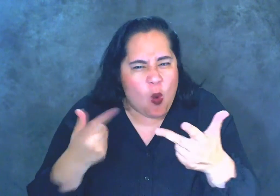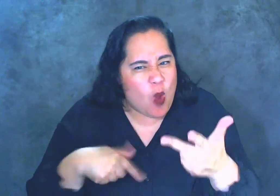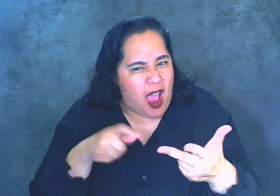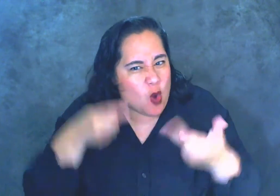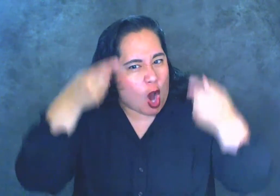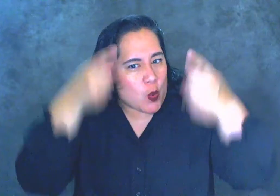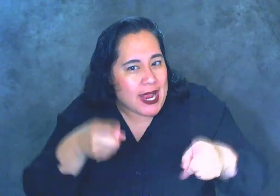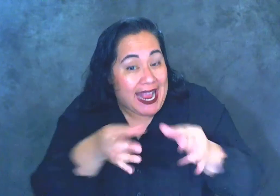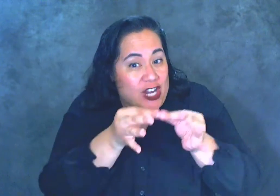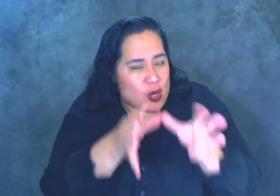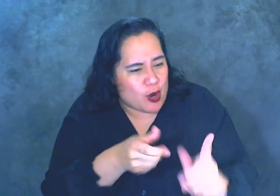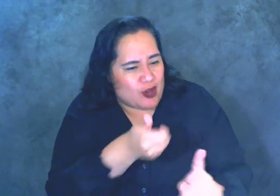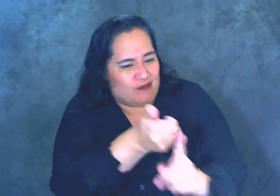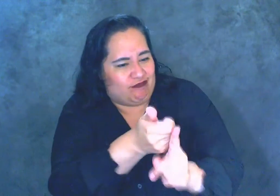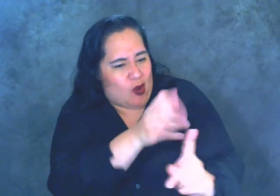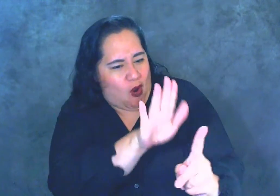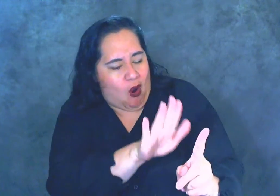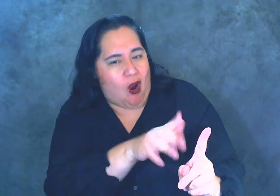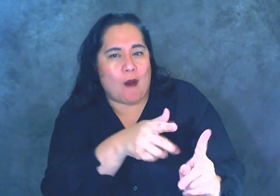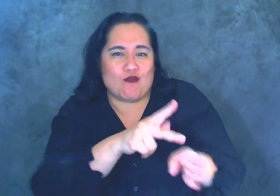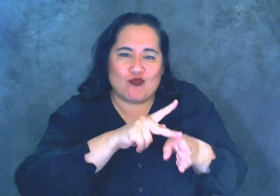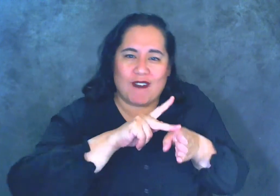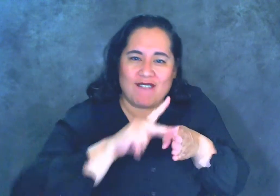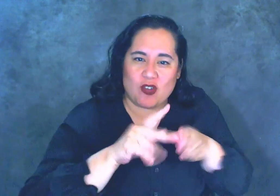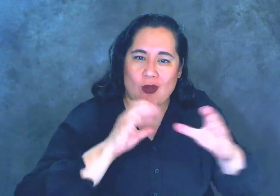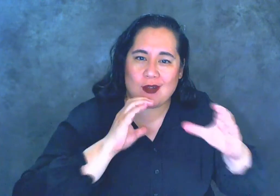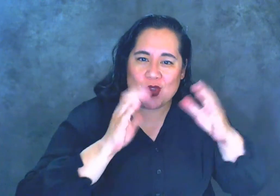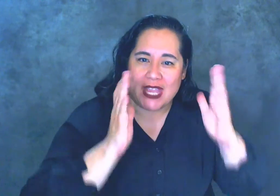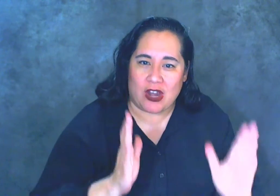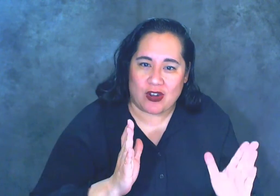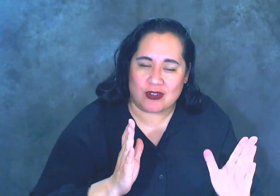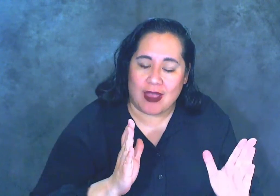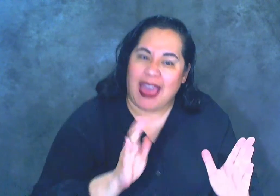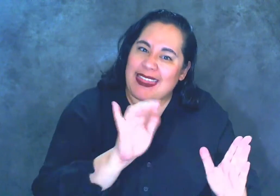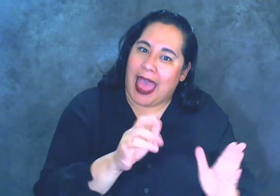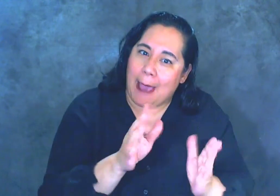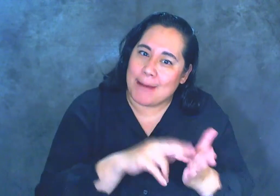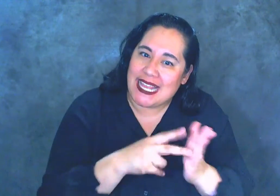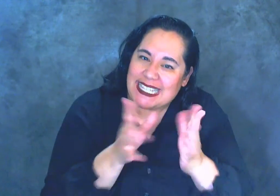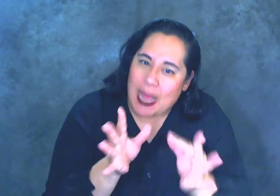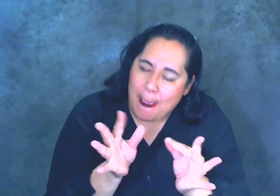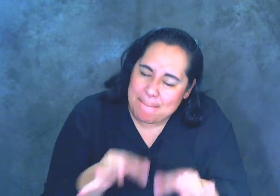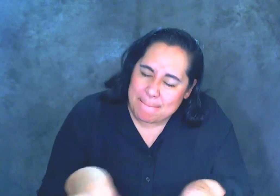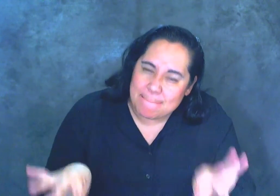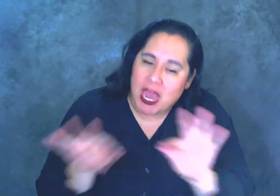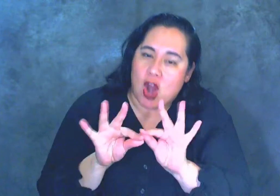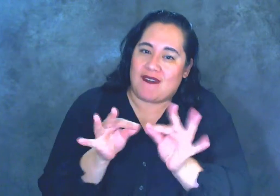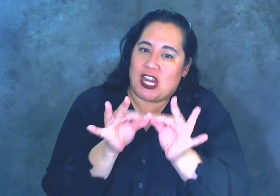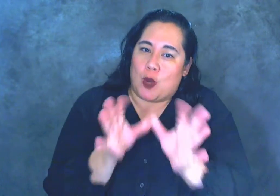are professional communicators. And that means that it's imperative that interpreters understand the